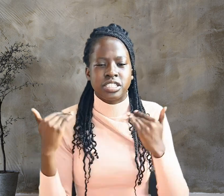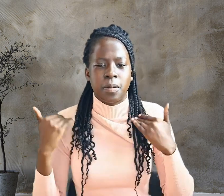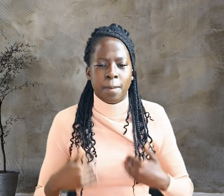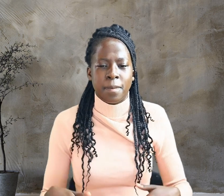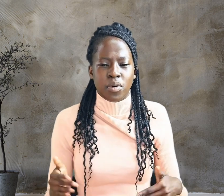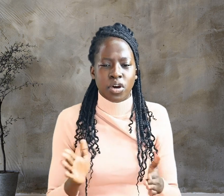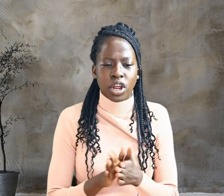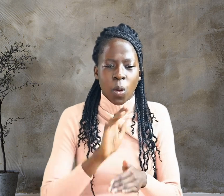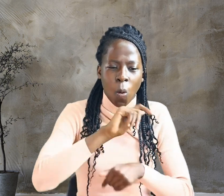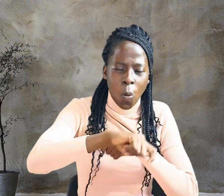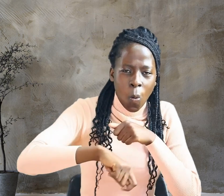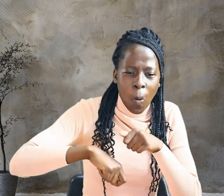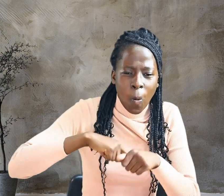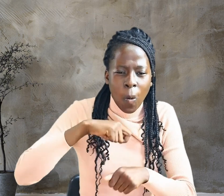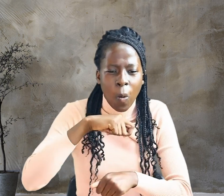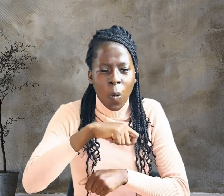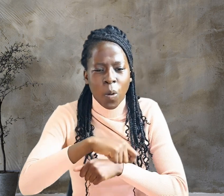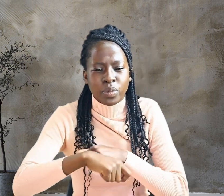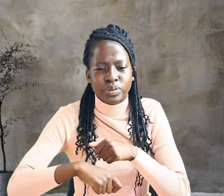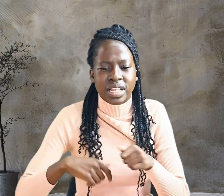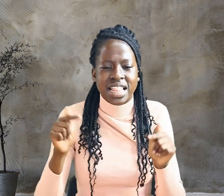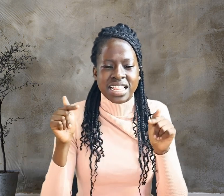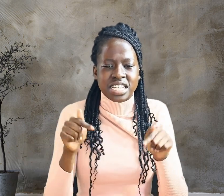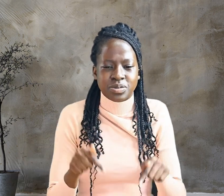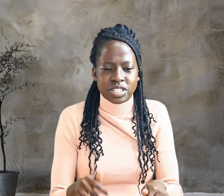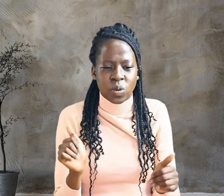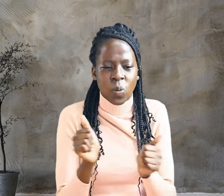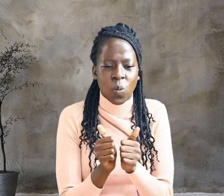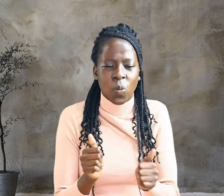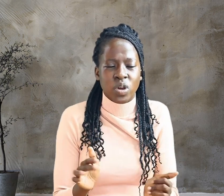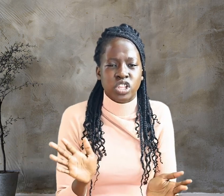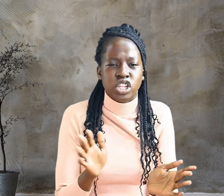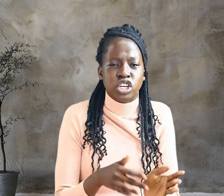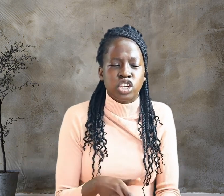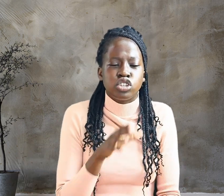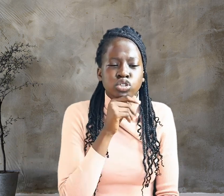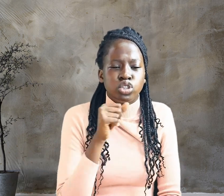linen. This was in accordance with Jewish burial customs.